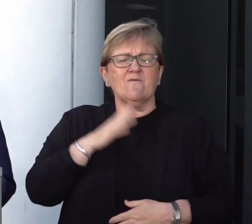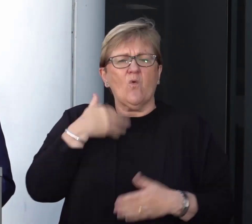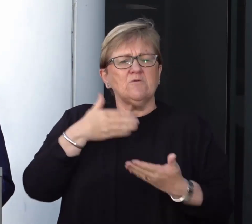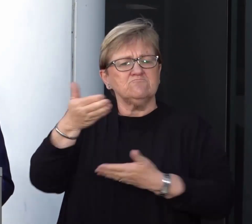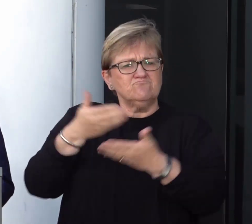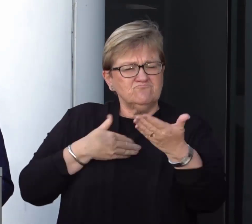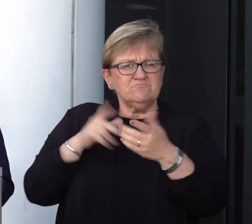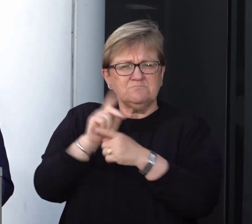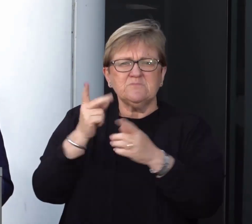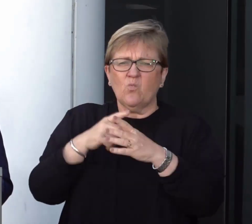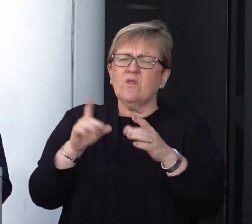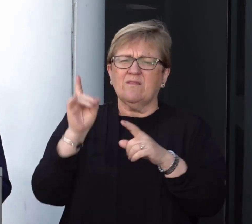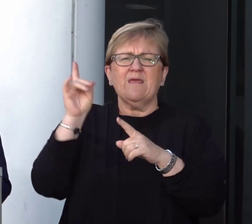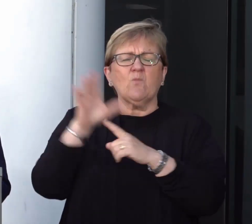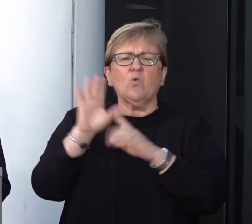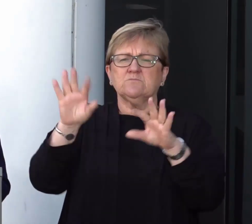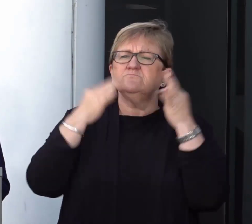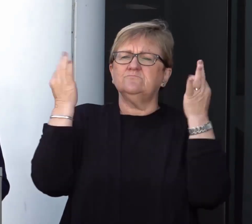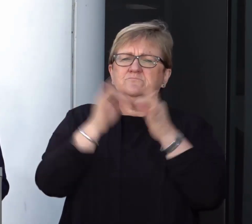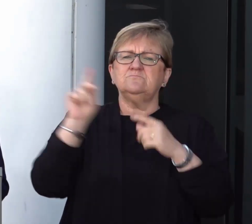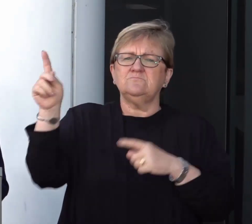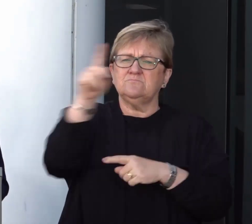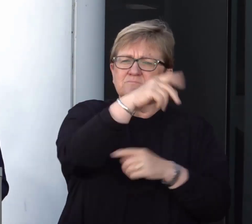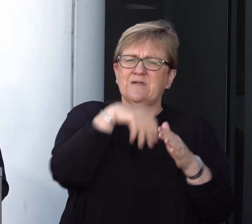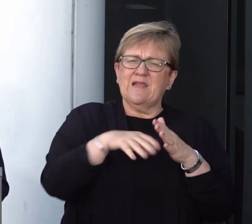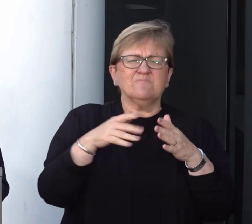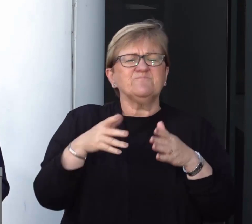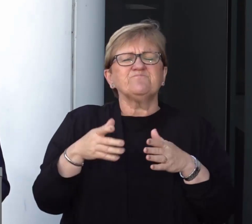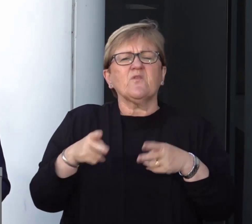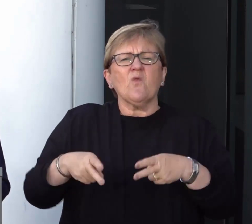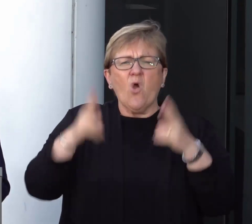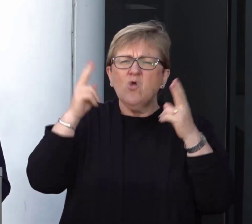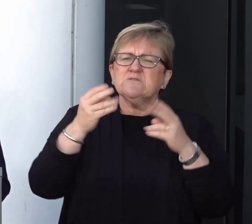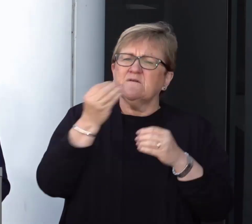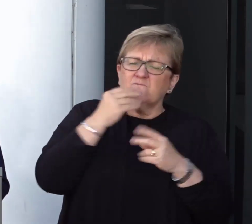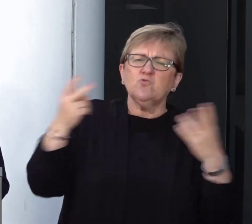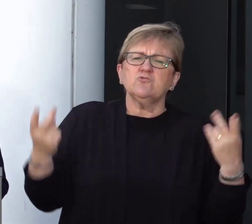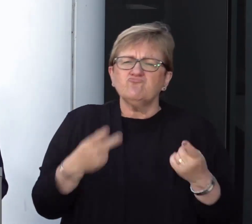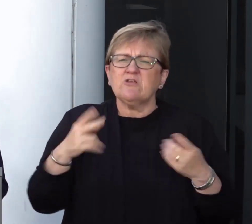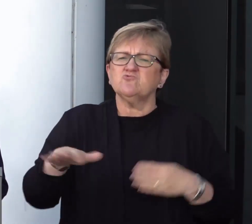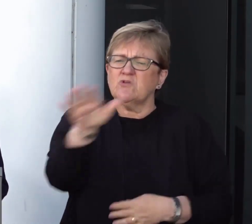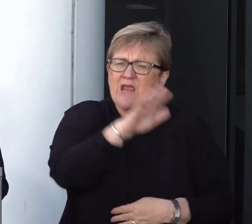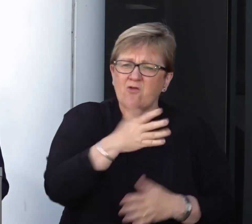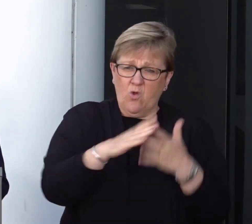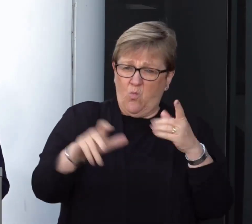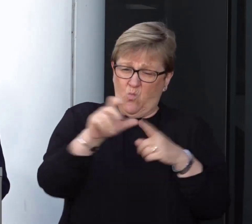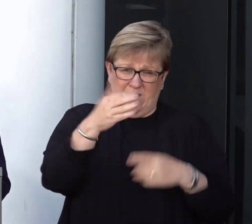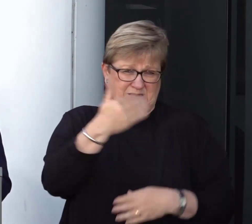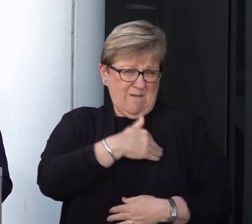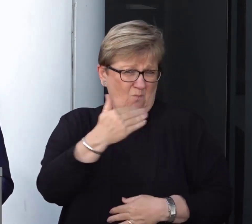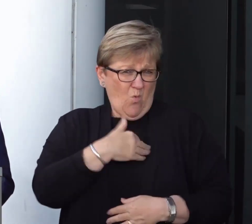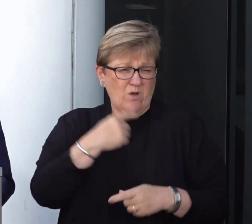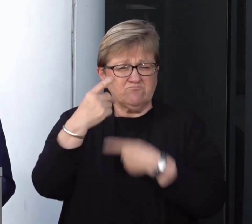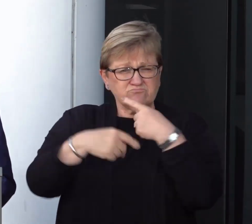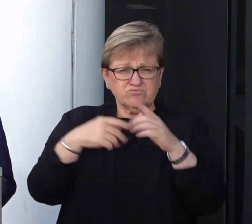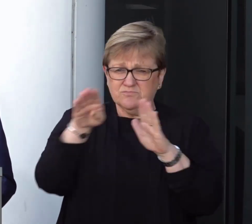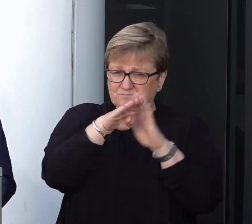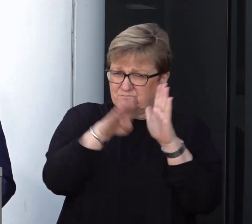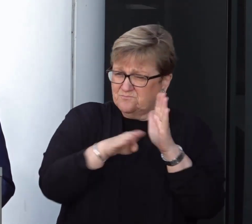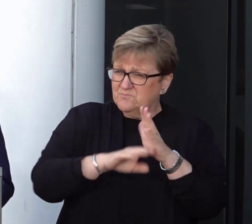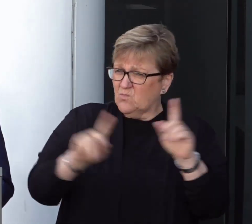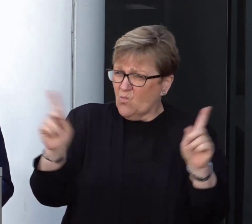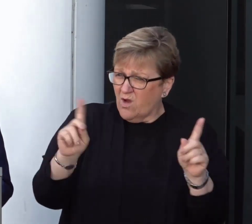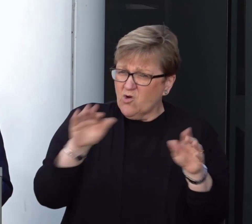meeting with peak bodies of of the hospitality industry on Wednesday morning to go through those guidelines